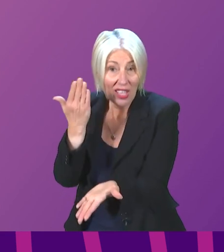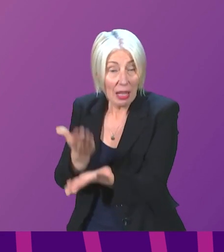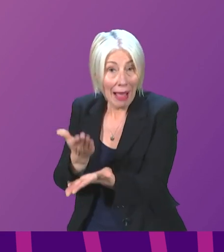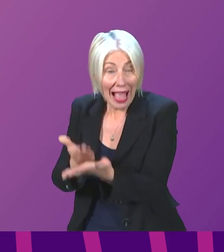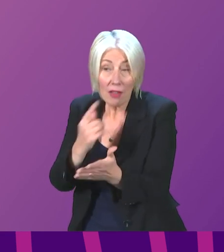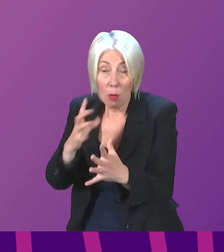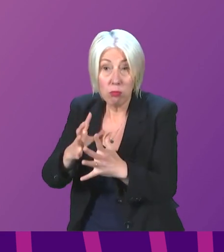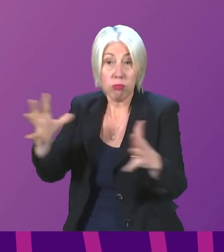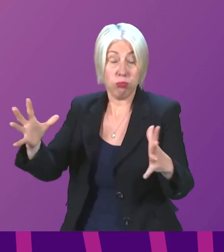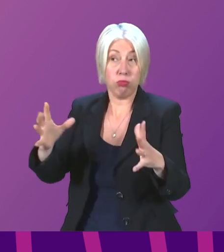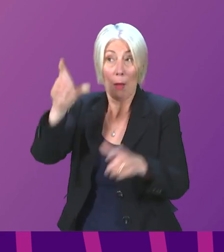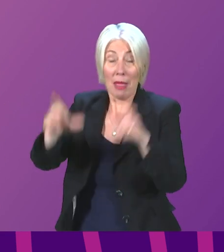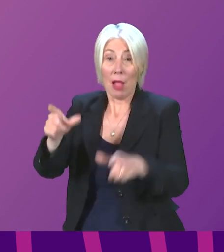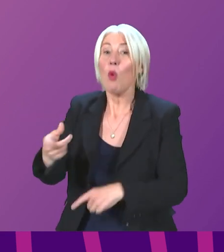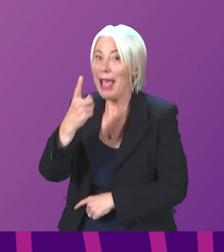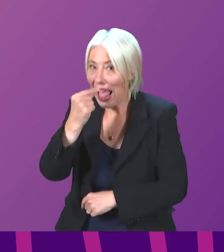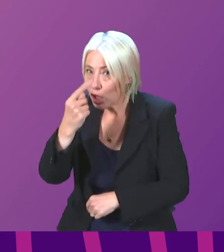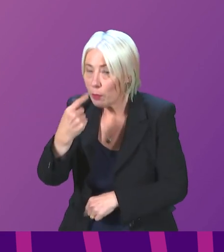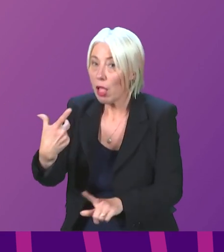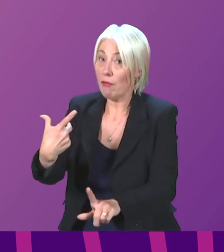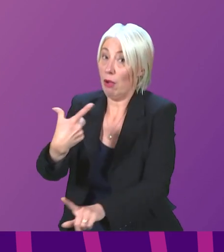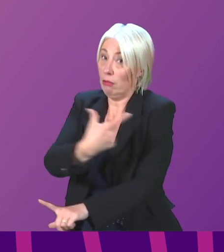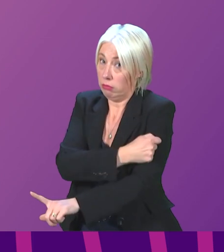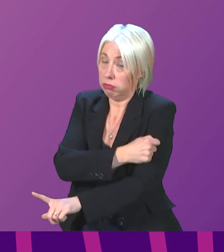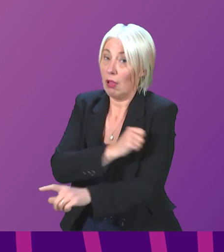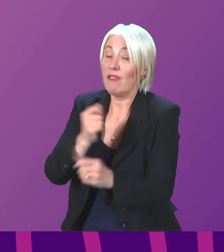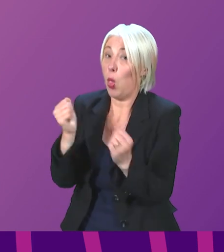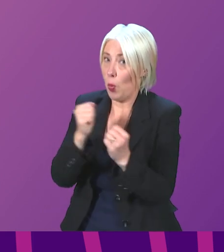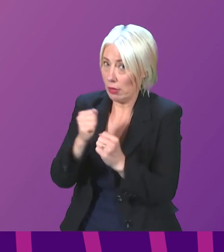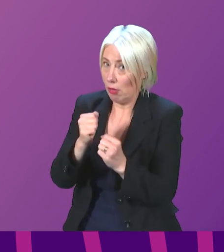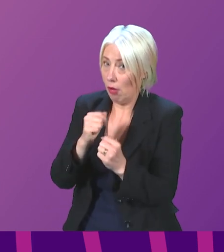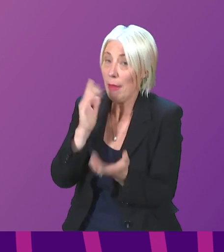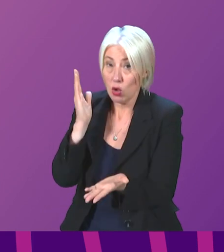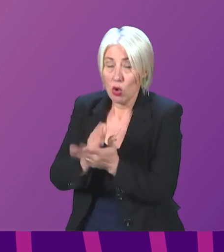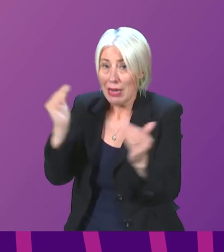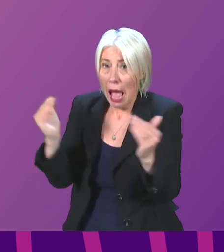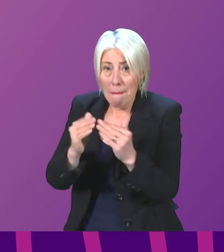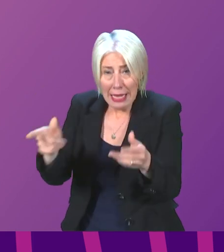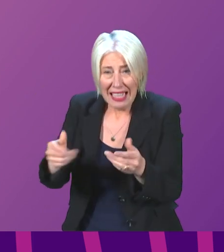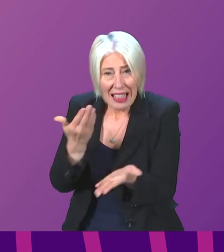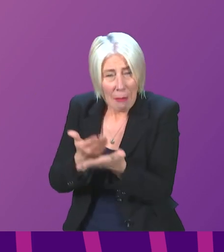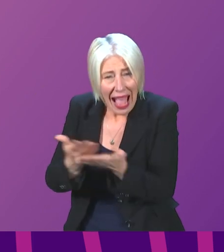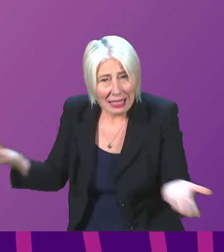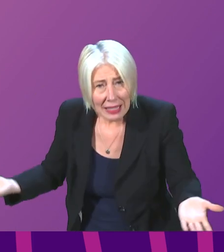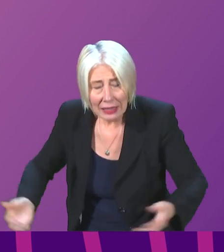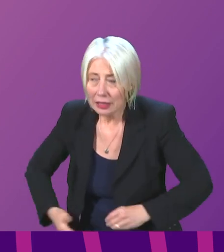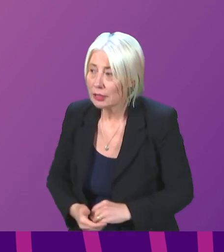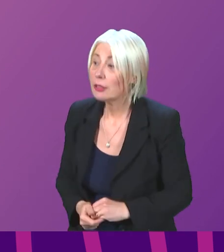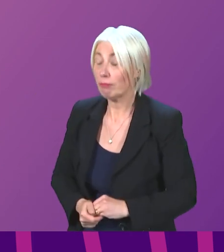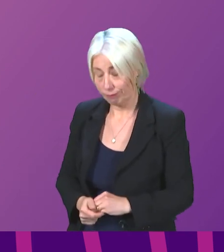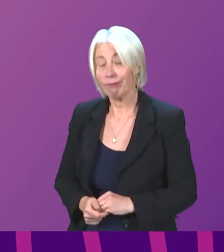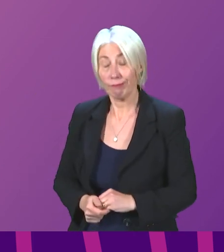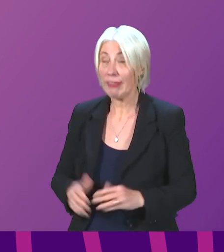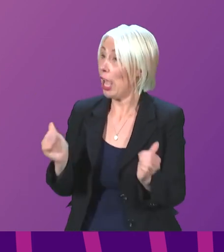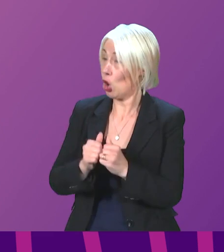the large numbers of people who will be eligible to have their winter COVID booster will be met. Cabinet Secretary. I agree with everything Fiona